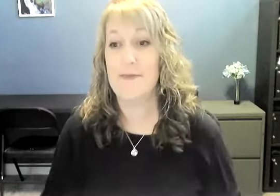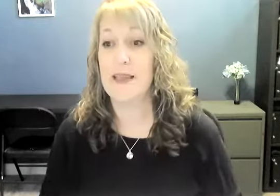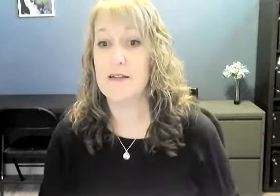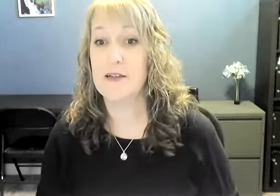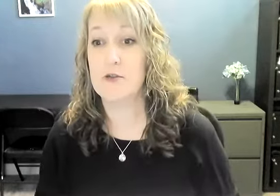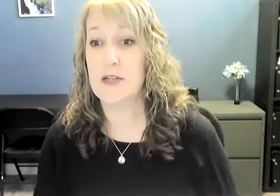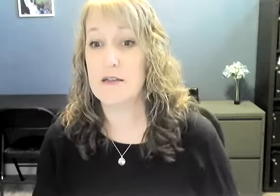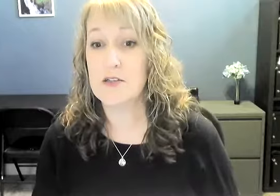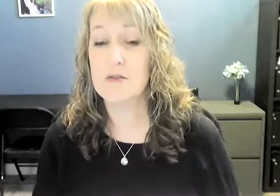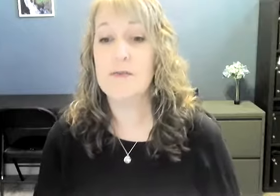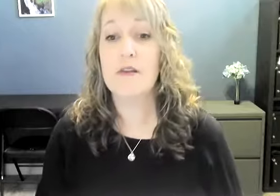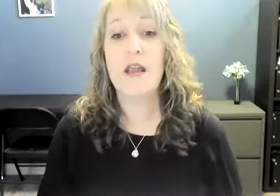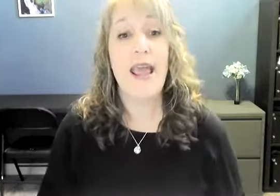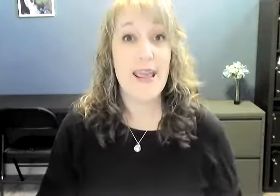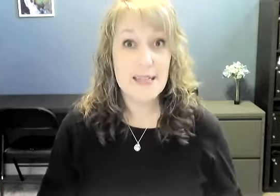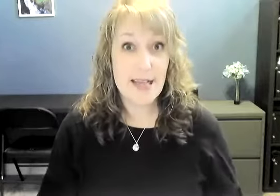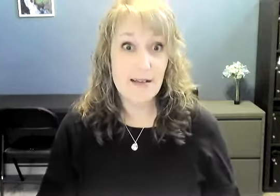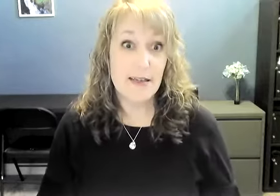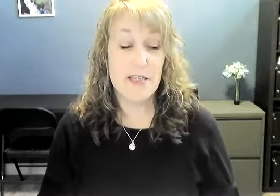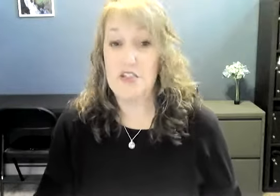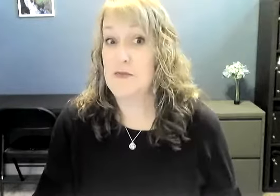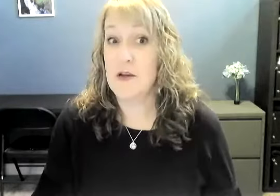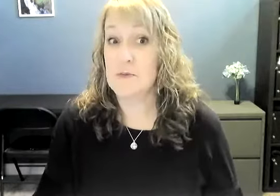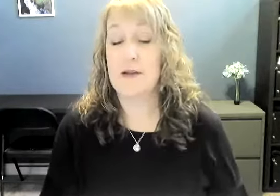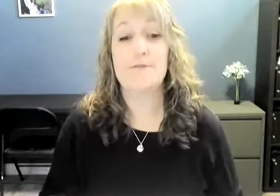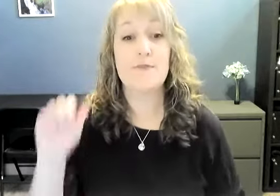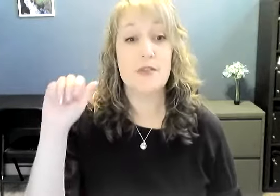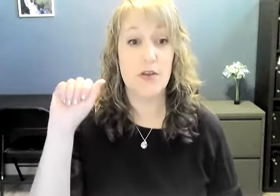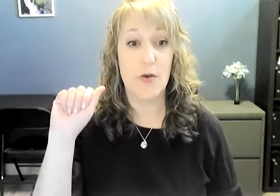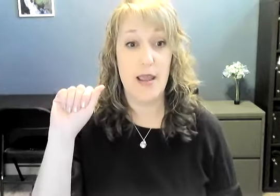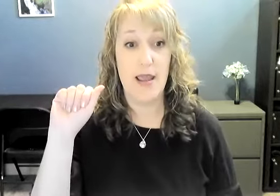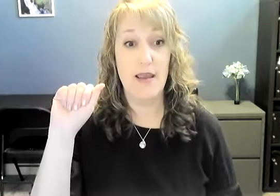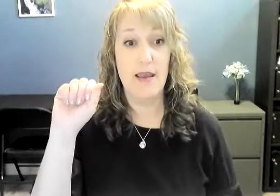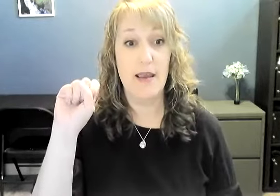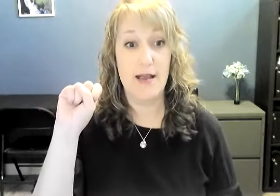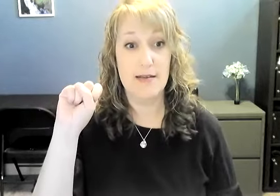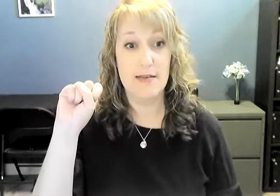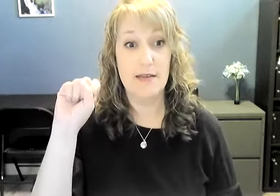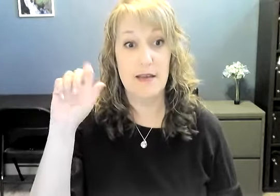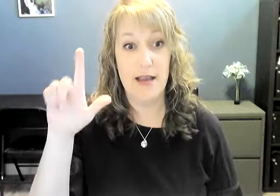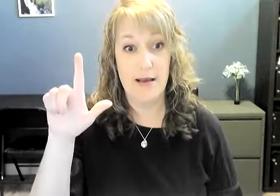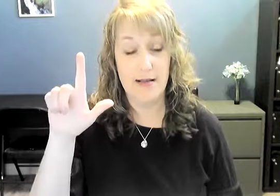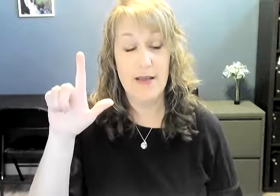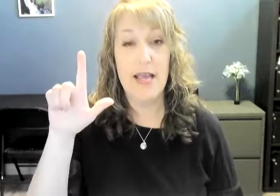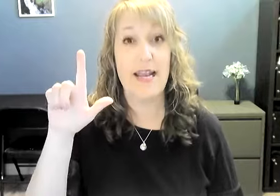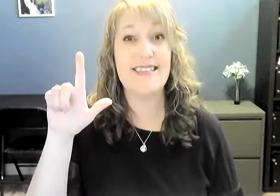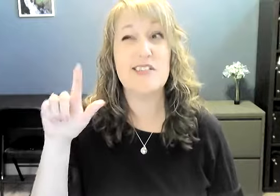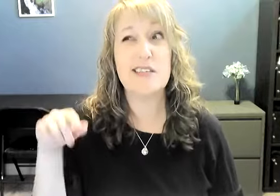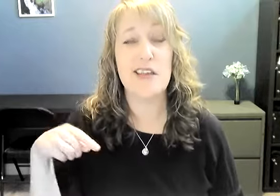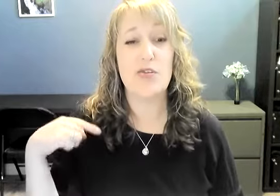England or English. ASL is just fingers bone. So A-S-L. And I suggest that you